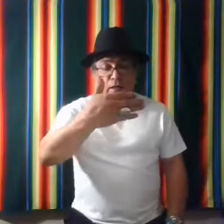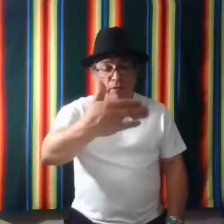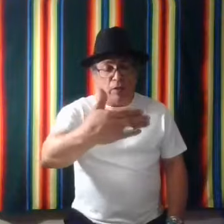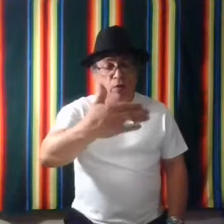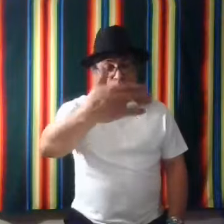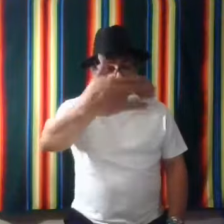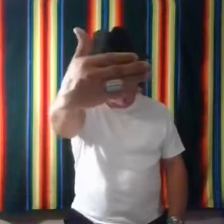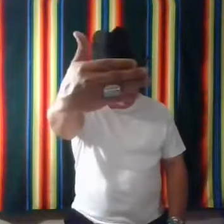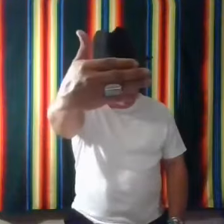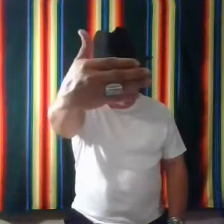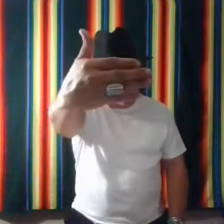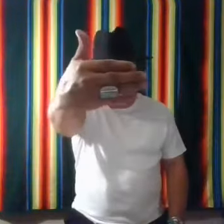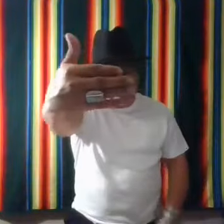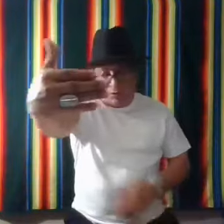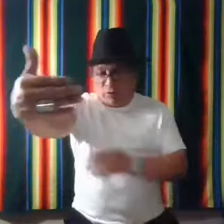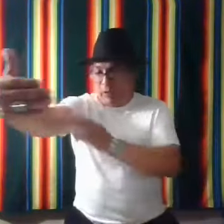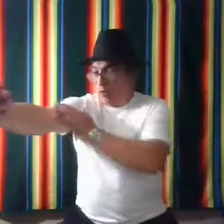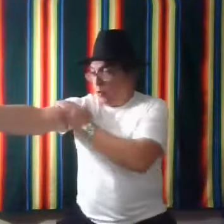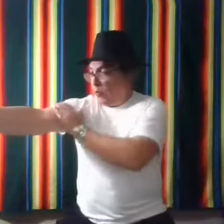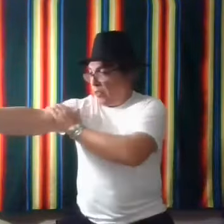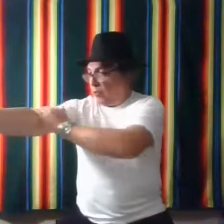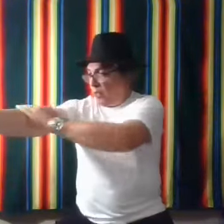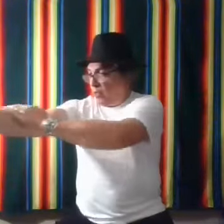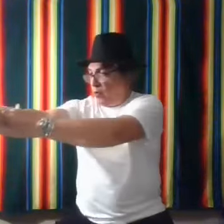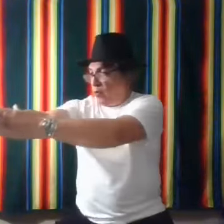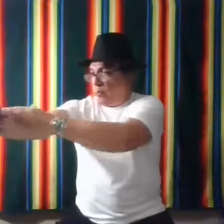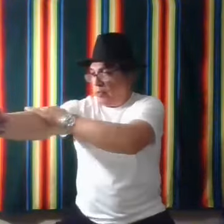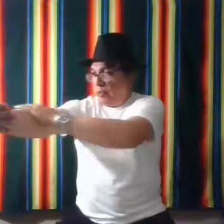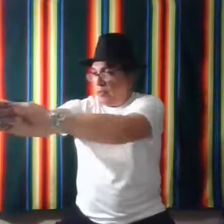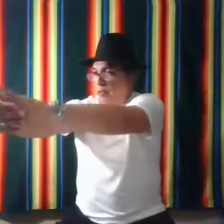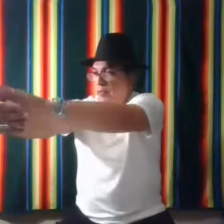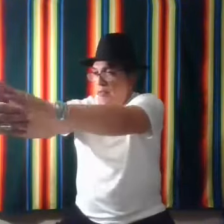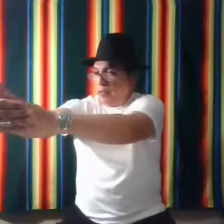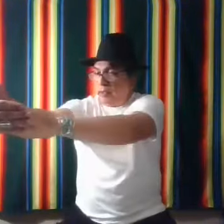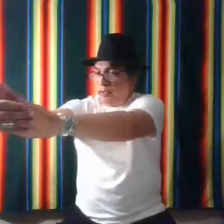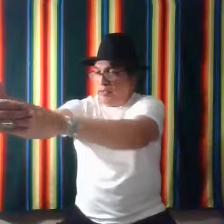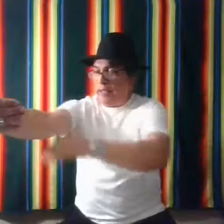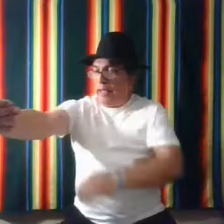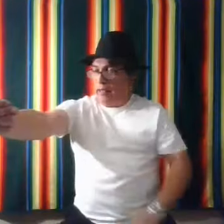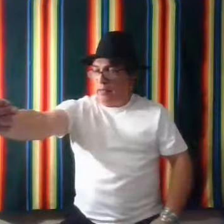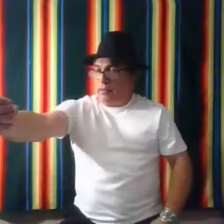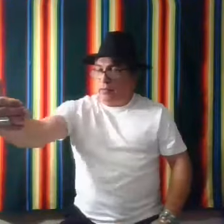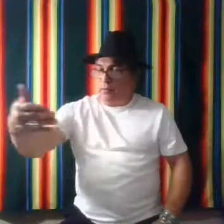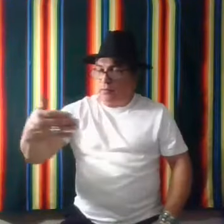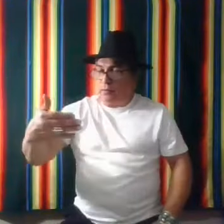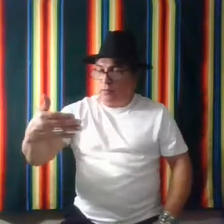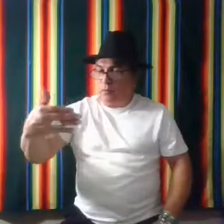Don't know. So that whole length of that arm. Is in that. No.